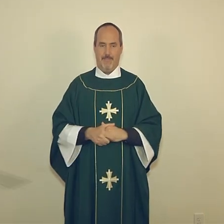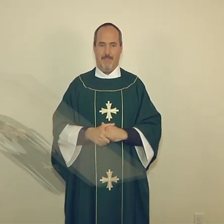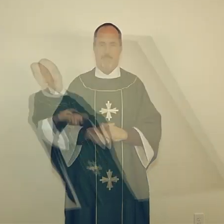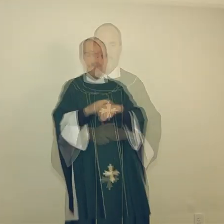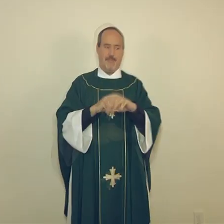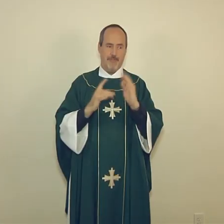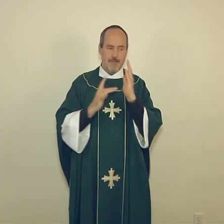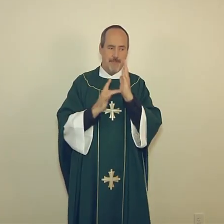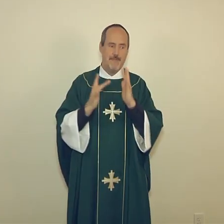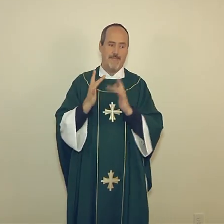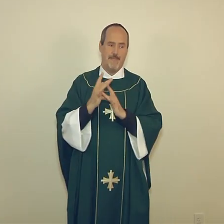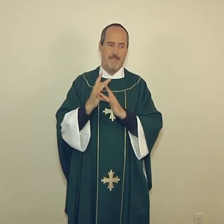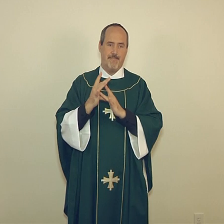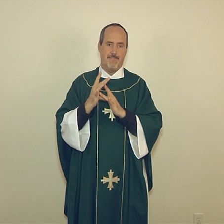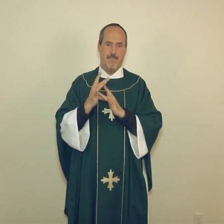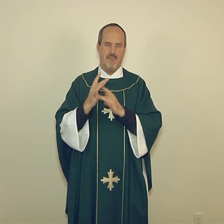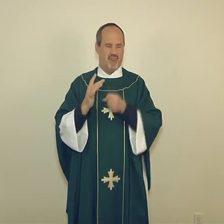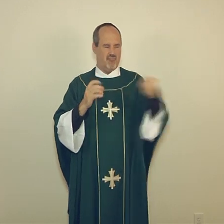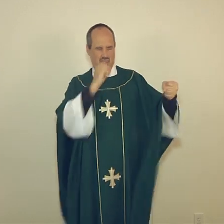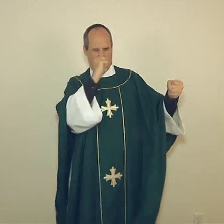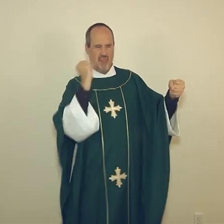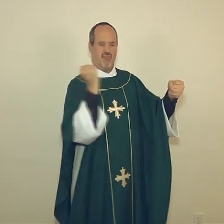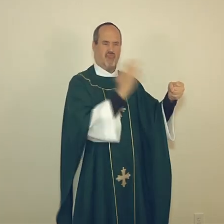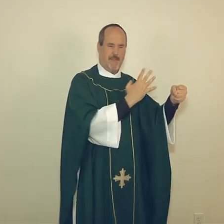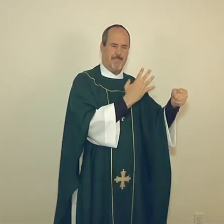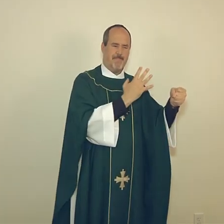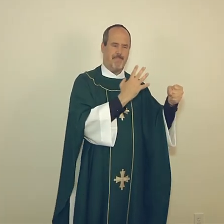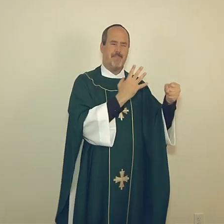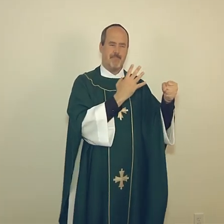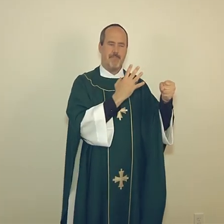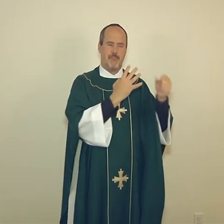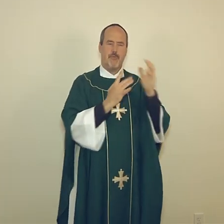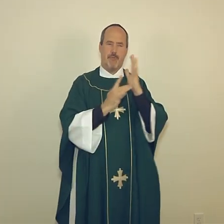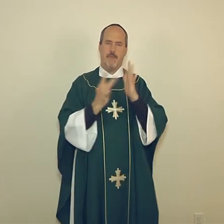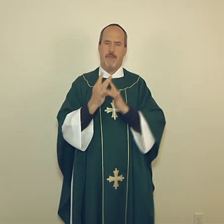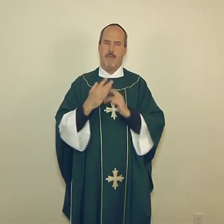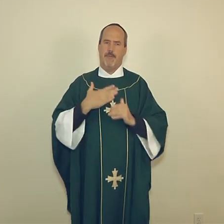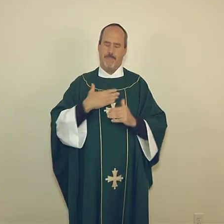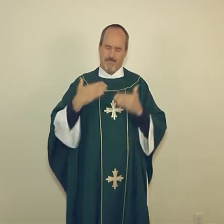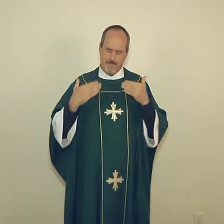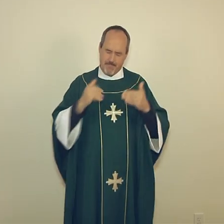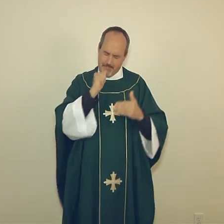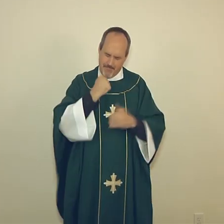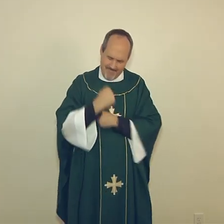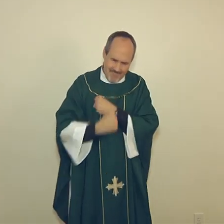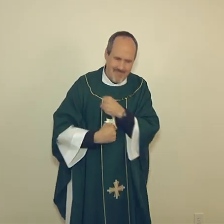At the time he was betrayed and entered willingly into his passion.